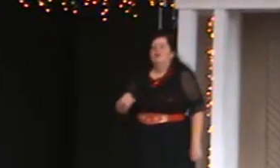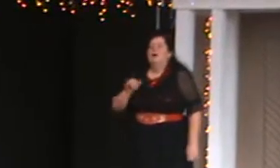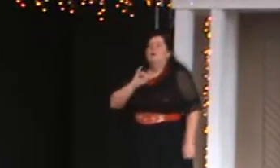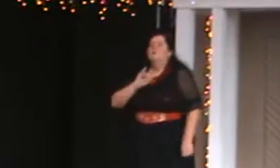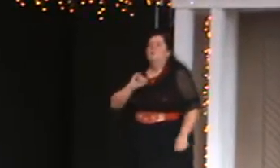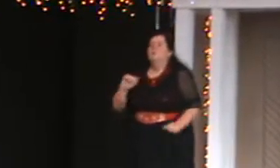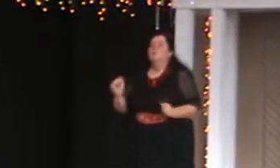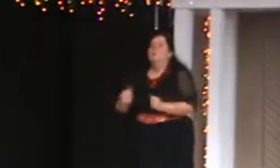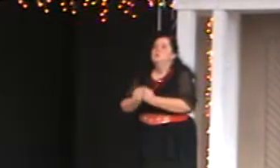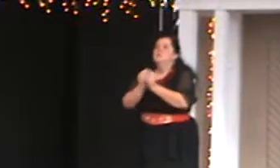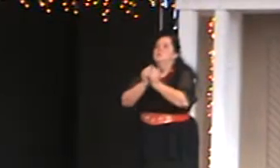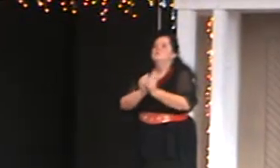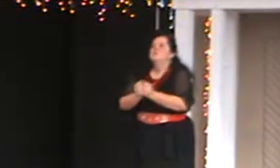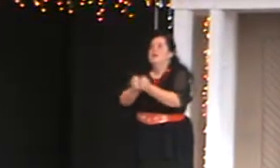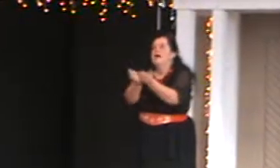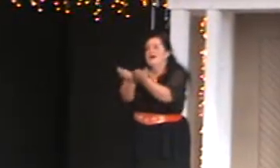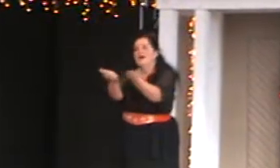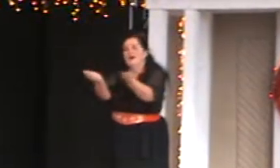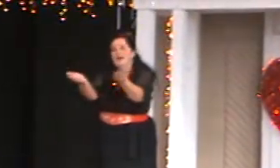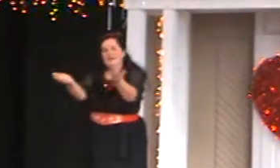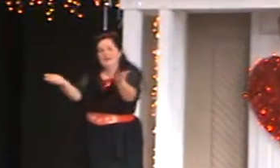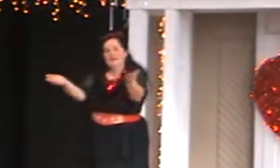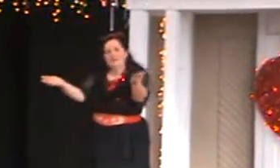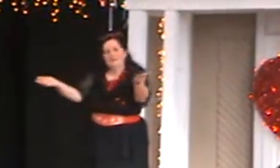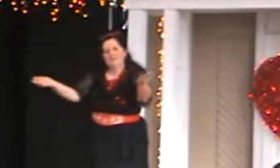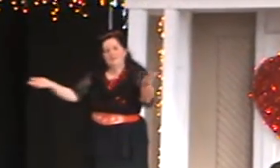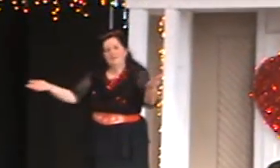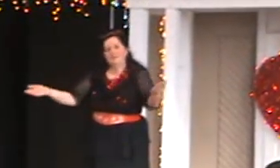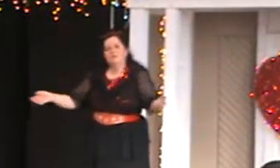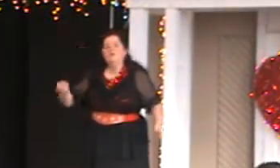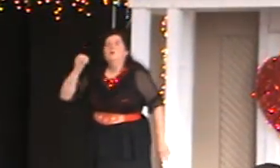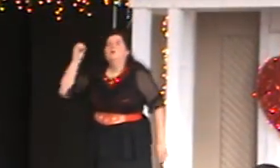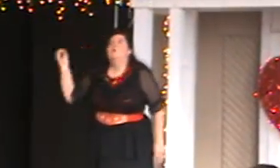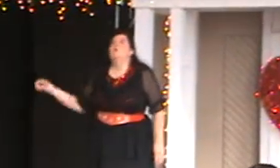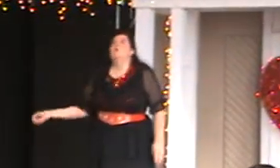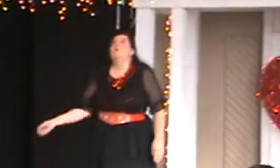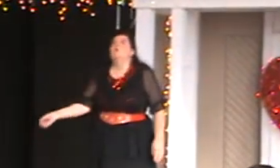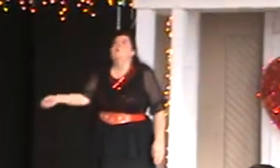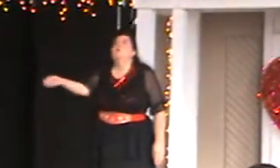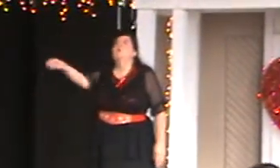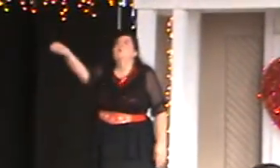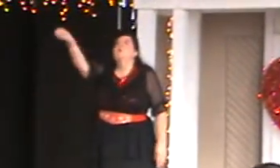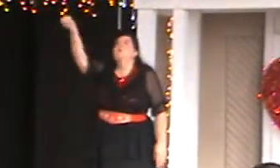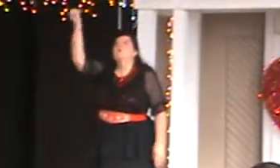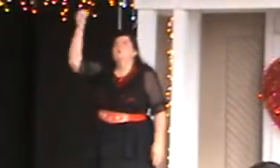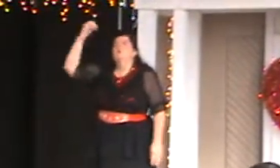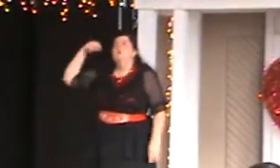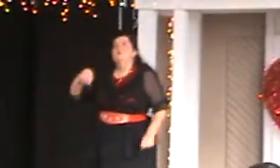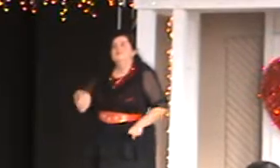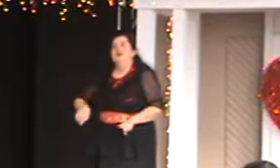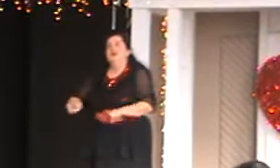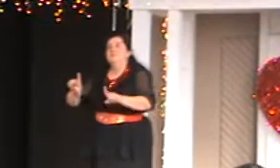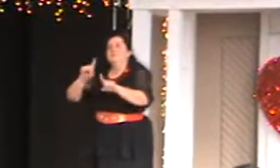I'm on your side, Oh, when time gets